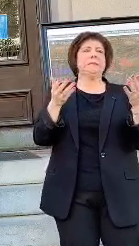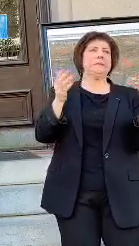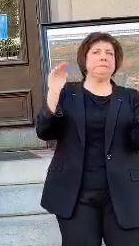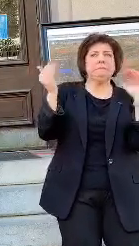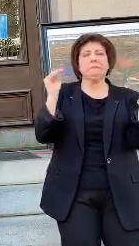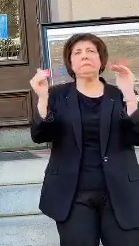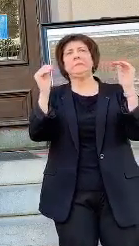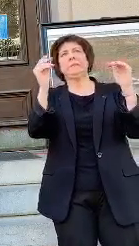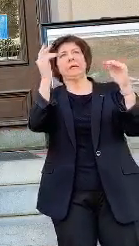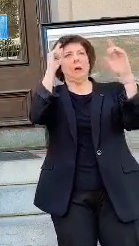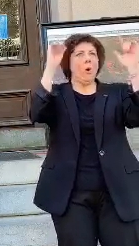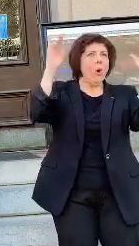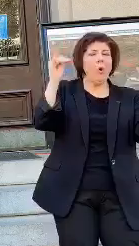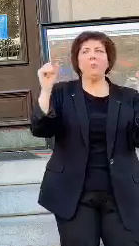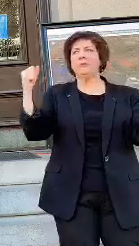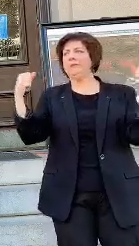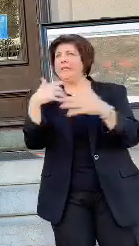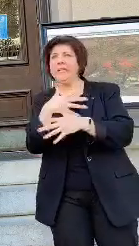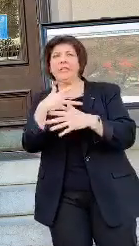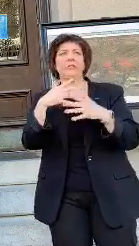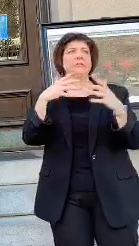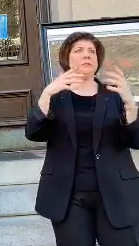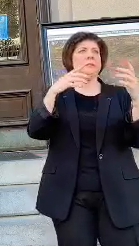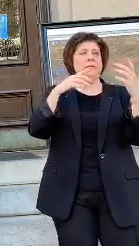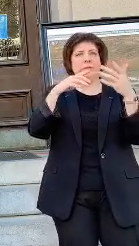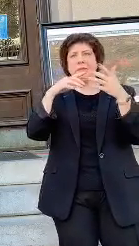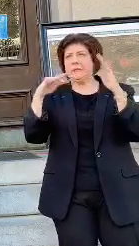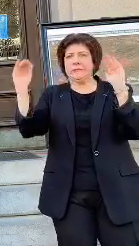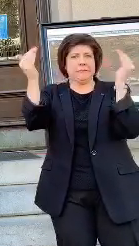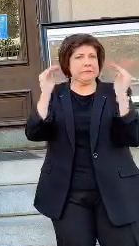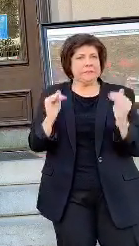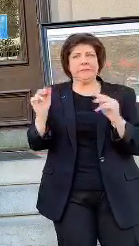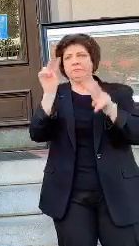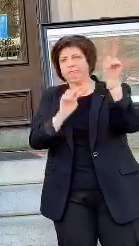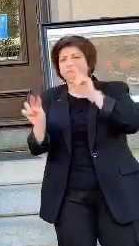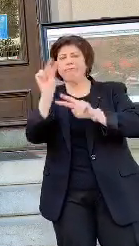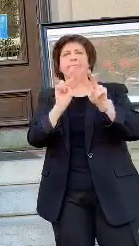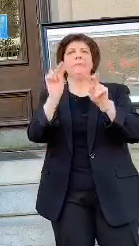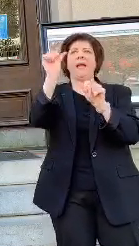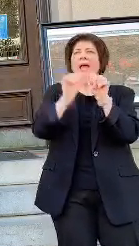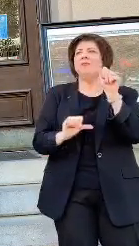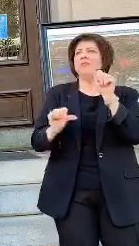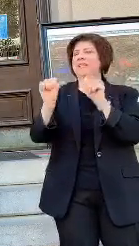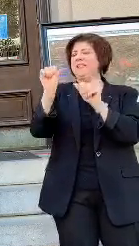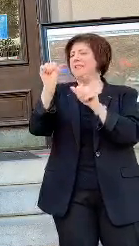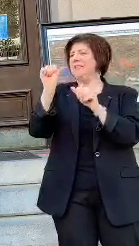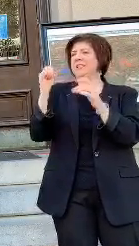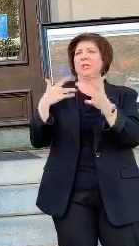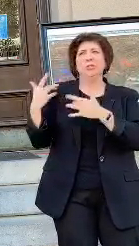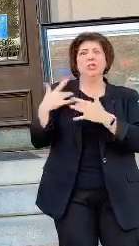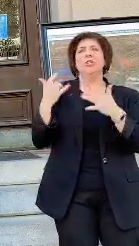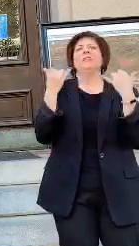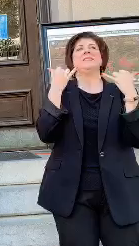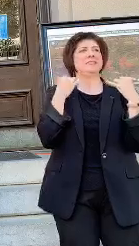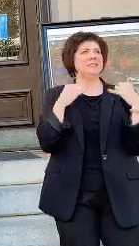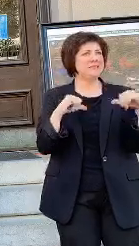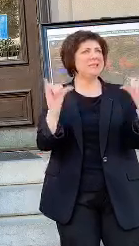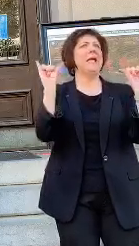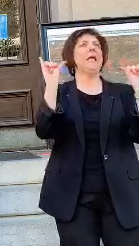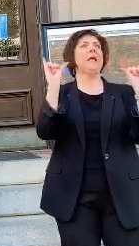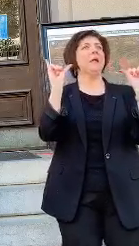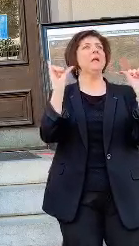our fears, every single major concern that we have over here still continues to be